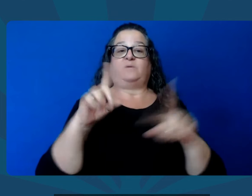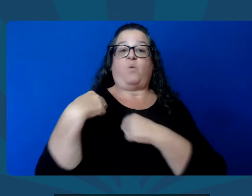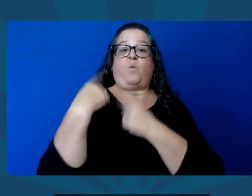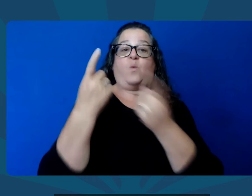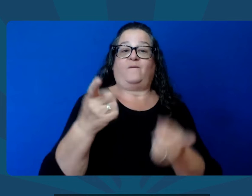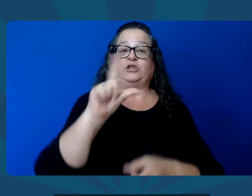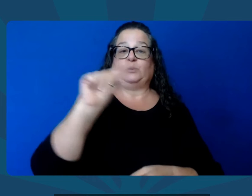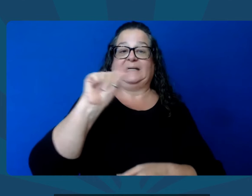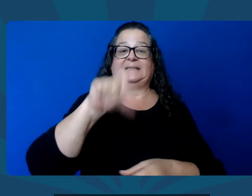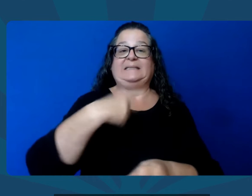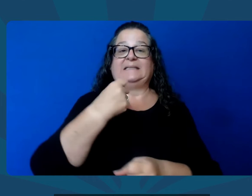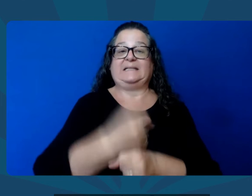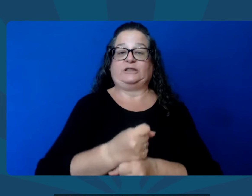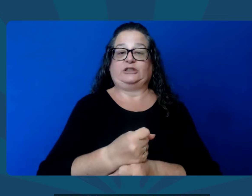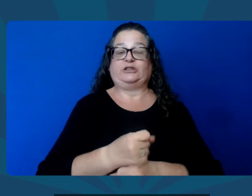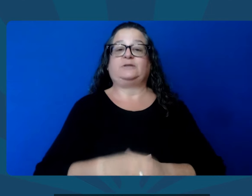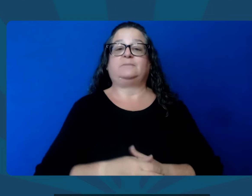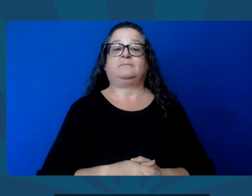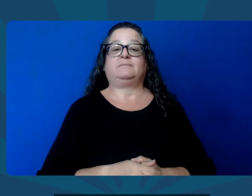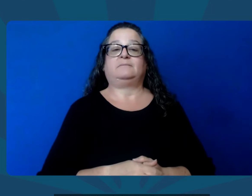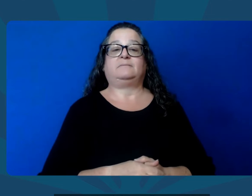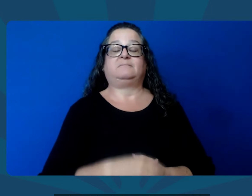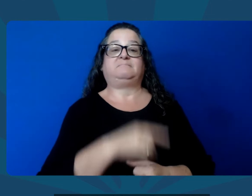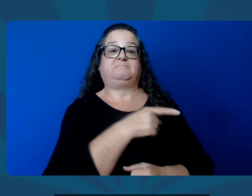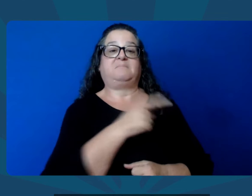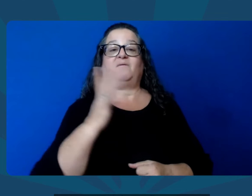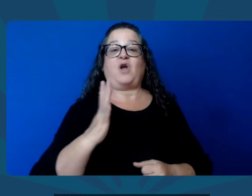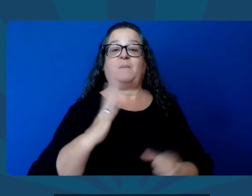the Arizona Department of Education in over 20 years.